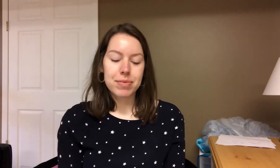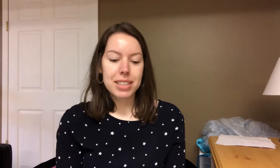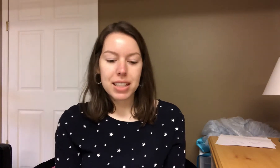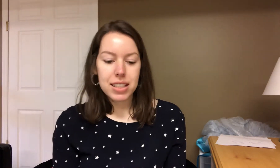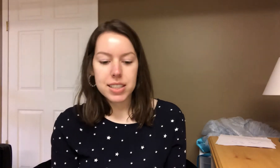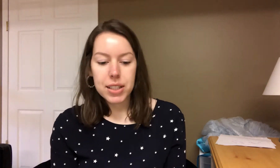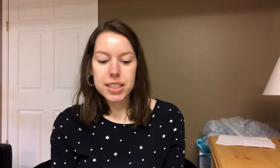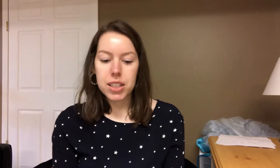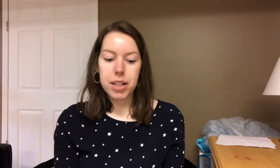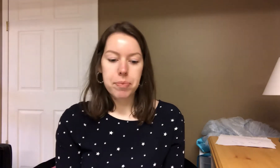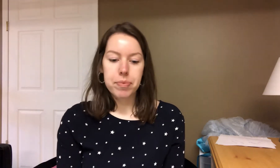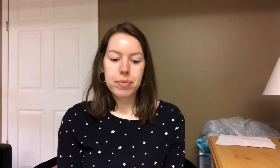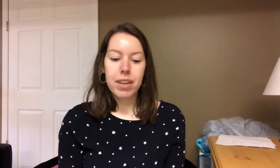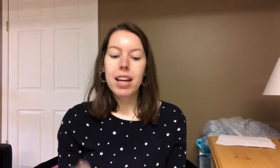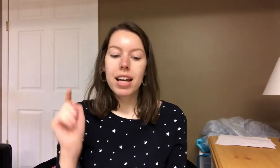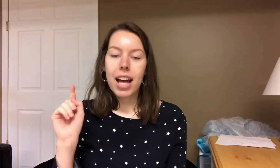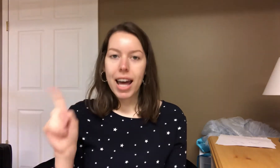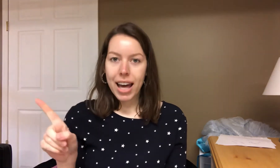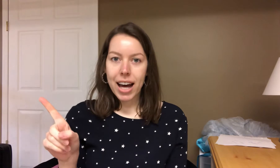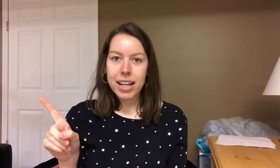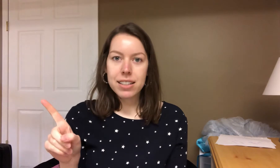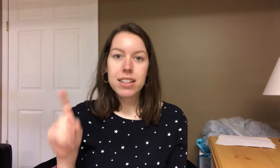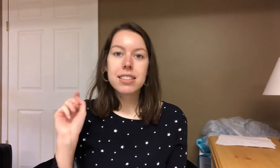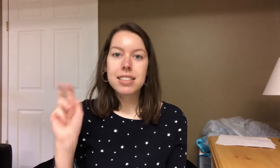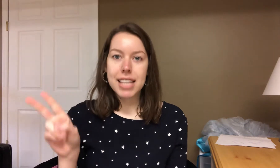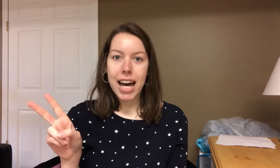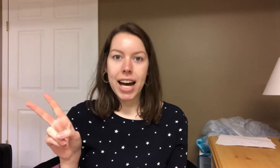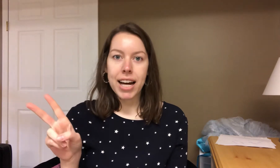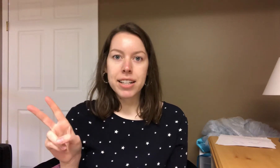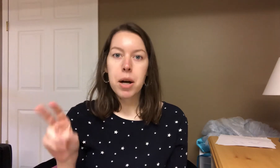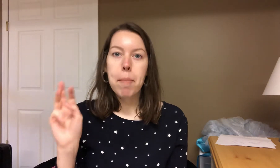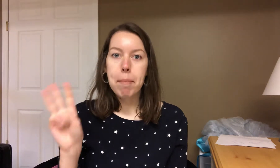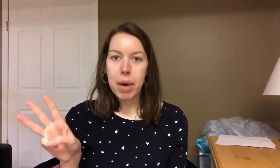So let's start. Had, dad, mud.